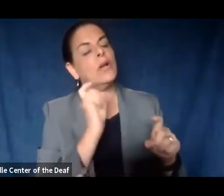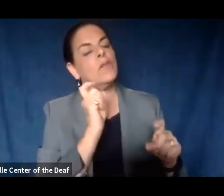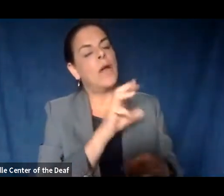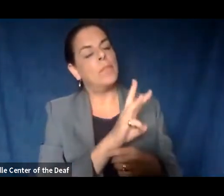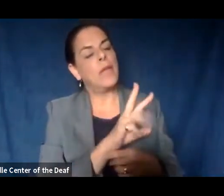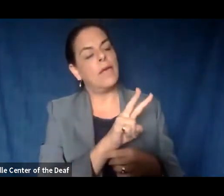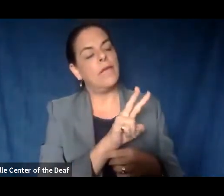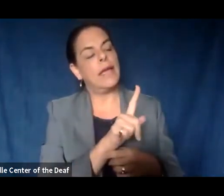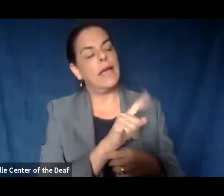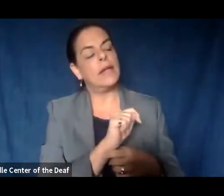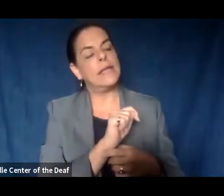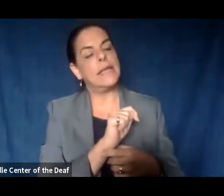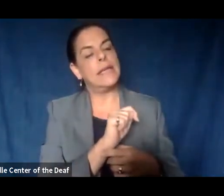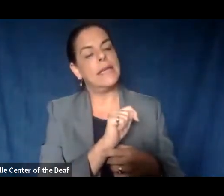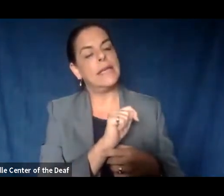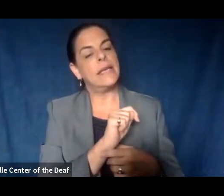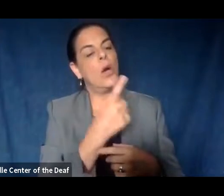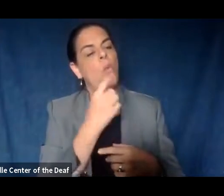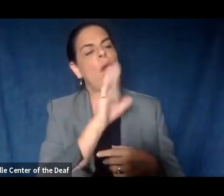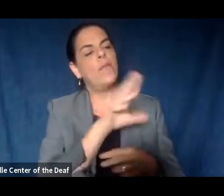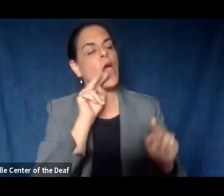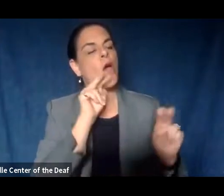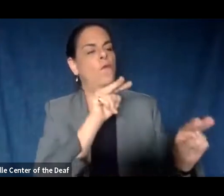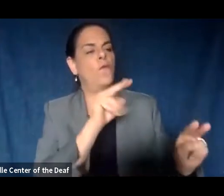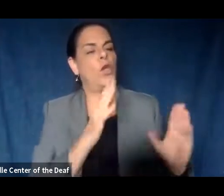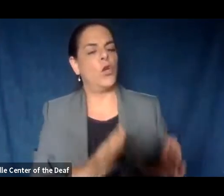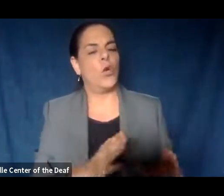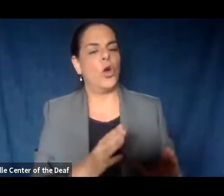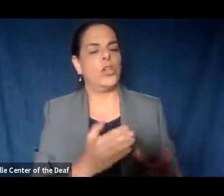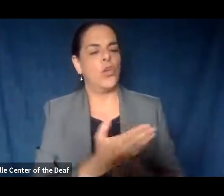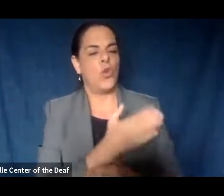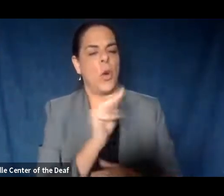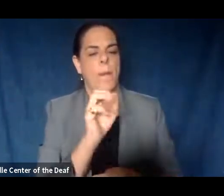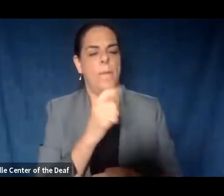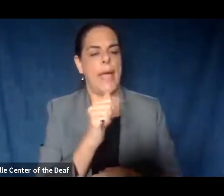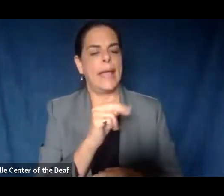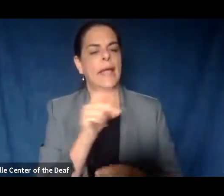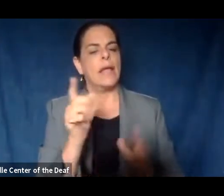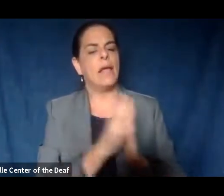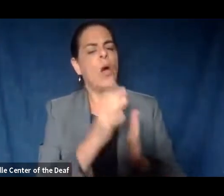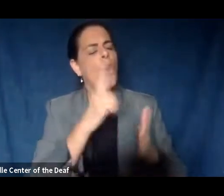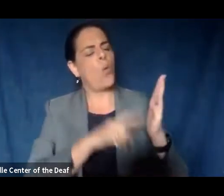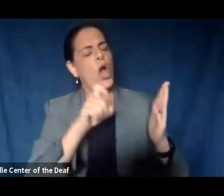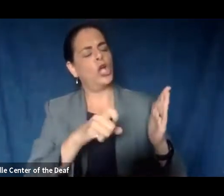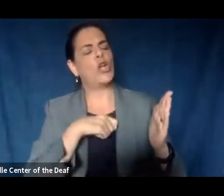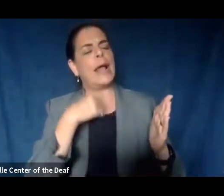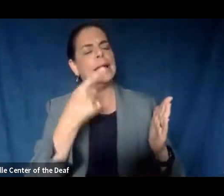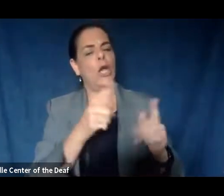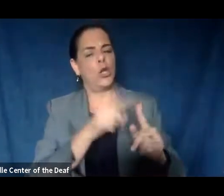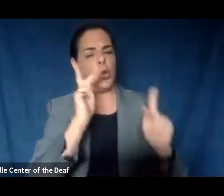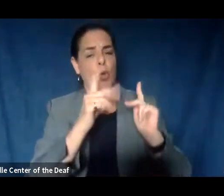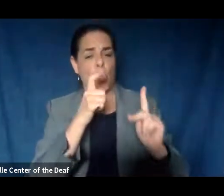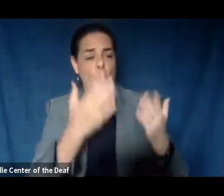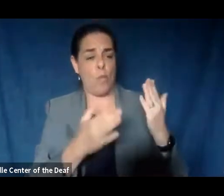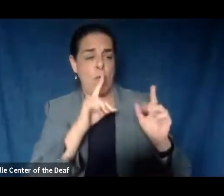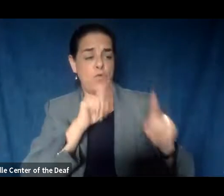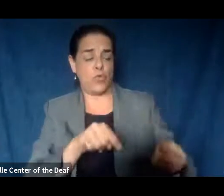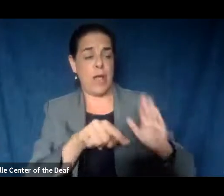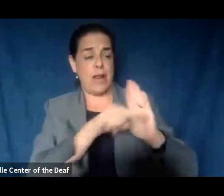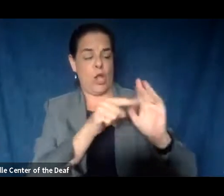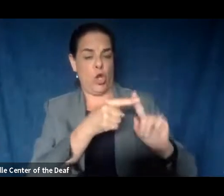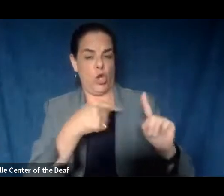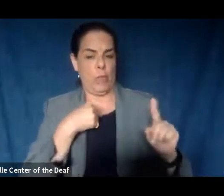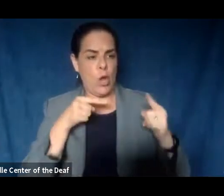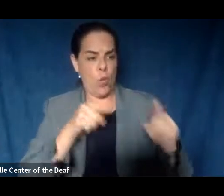From WVLT, from one of their viewers, via Megan, they asked, what should I say to people who may respond negatively to me